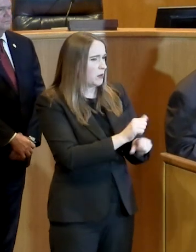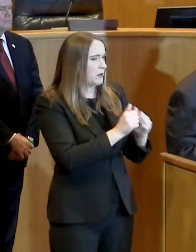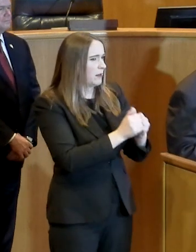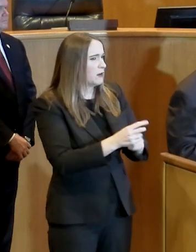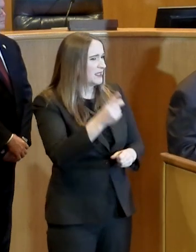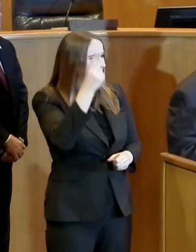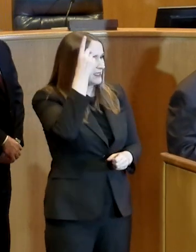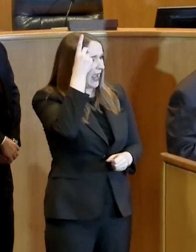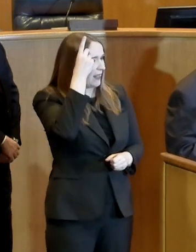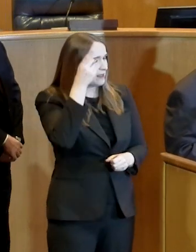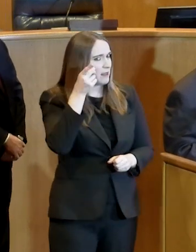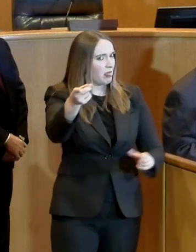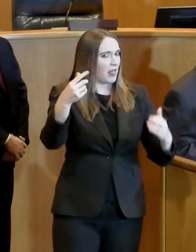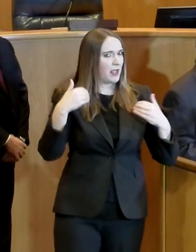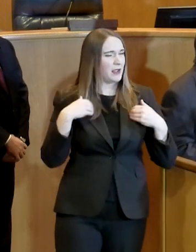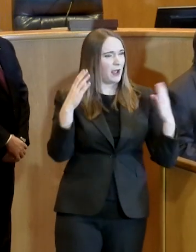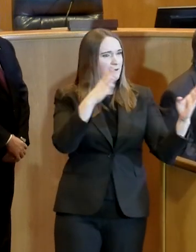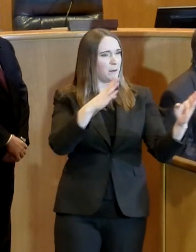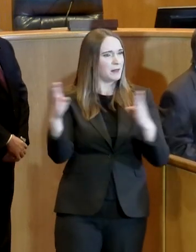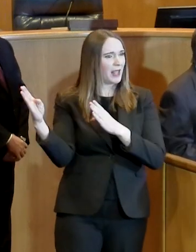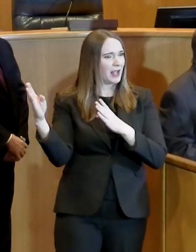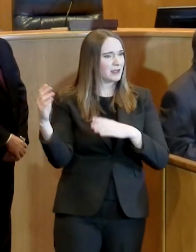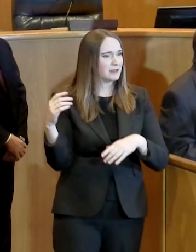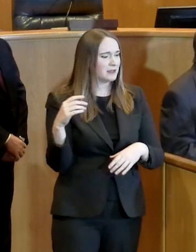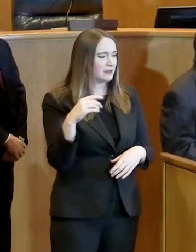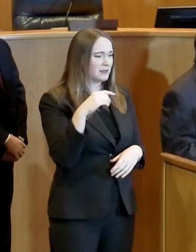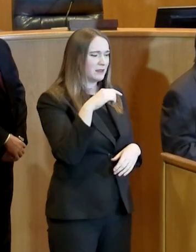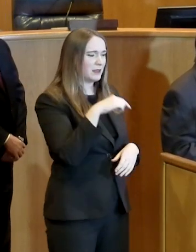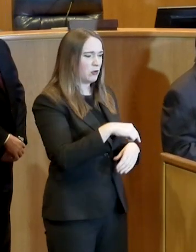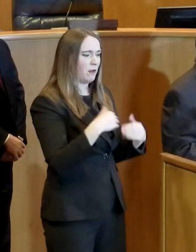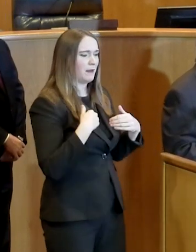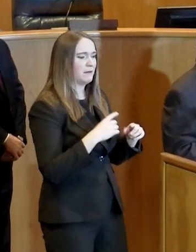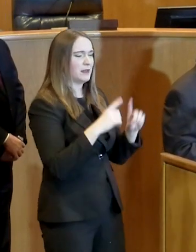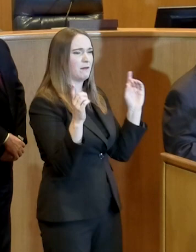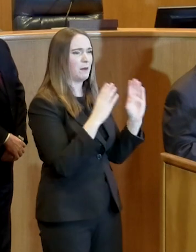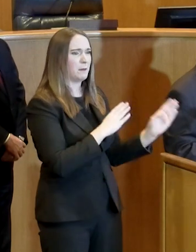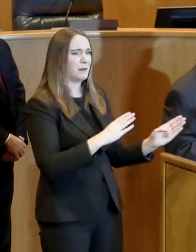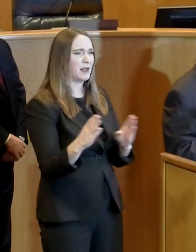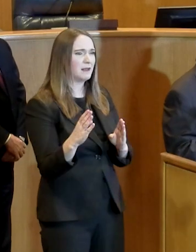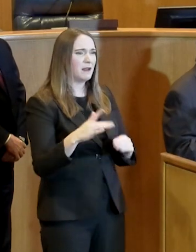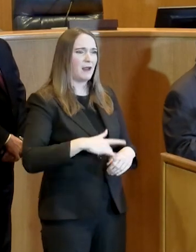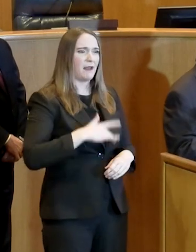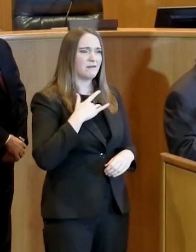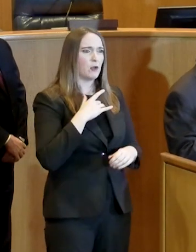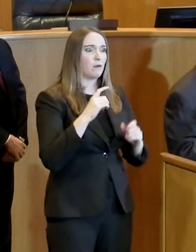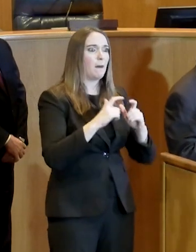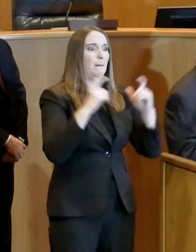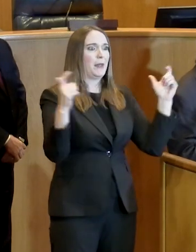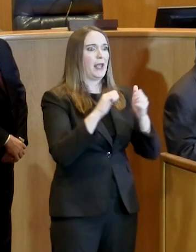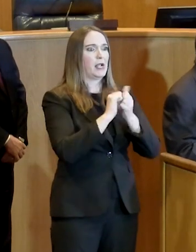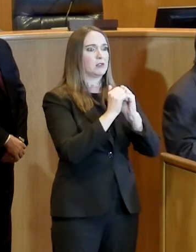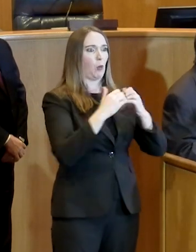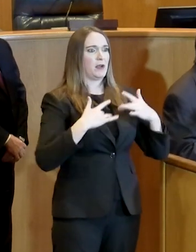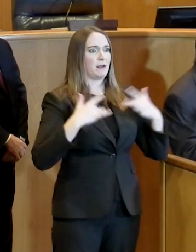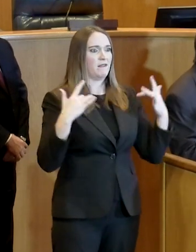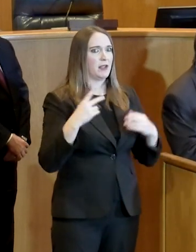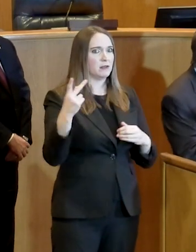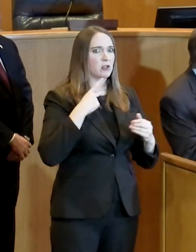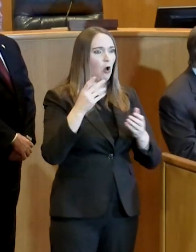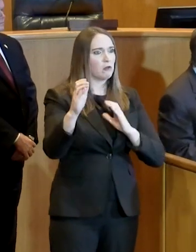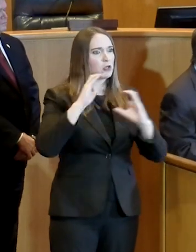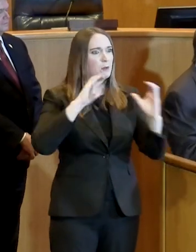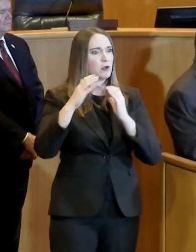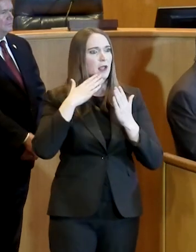out. How closely are you guys really communicating about the people who are comfortable with other things? The community, the county judges are